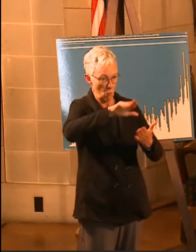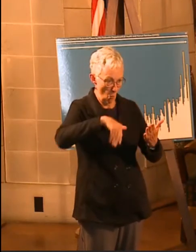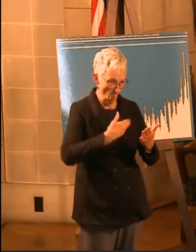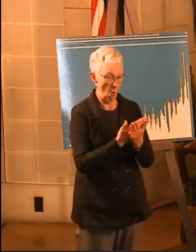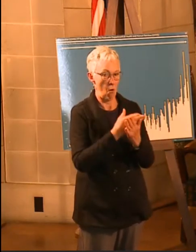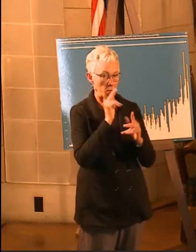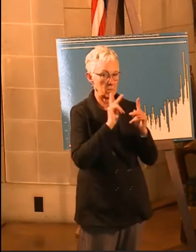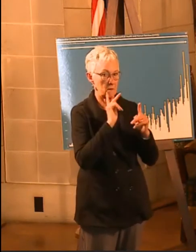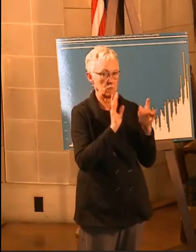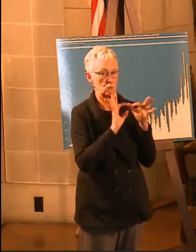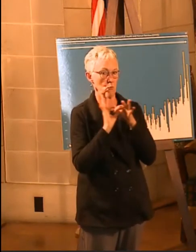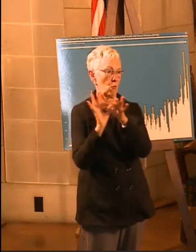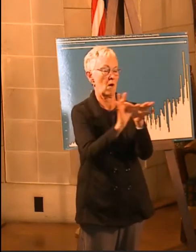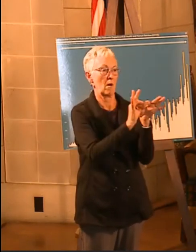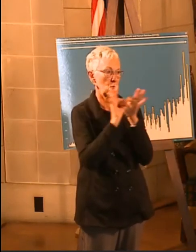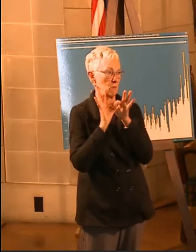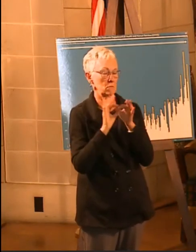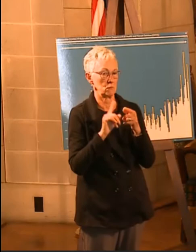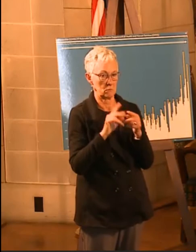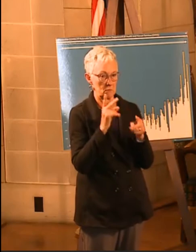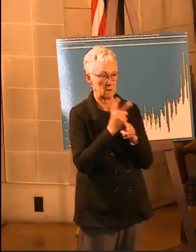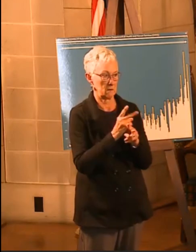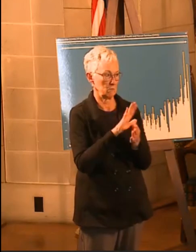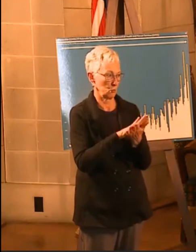to make a real difference and keep our schools open.